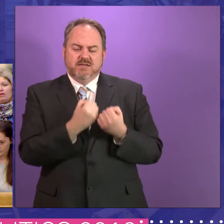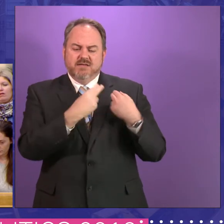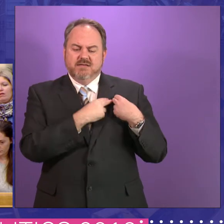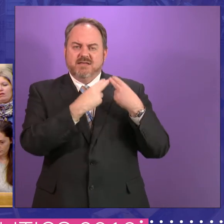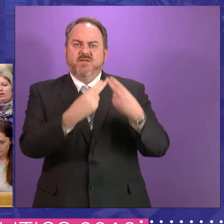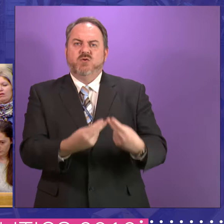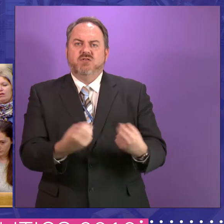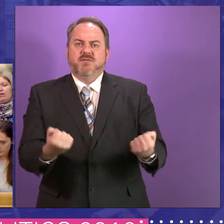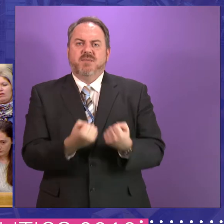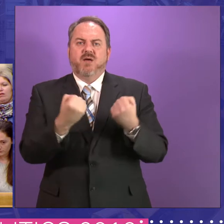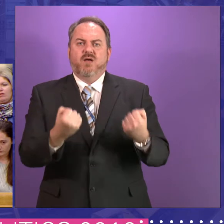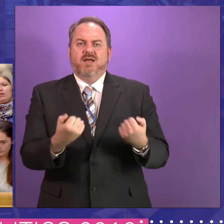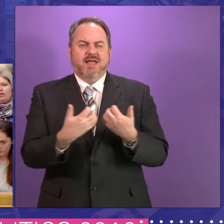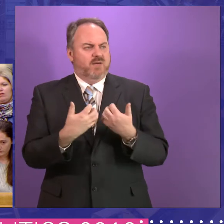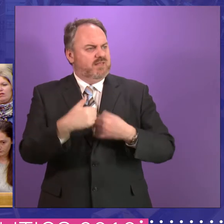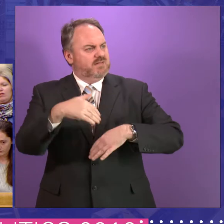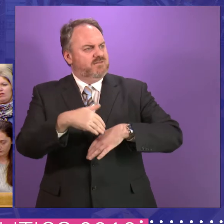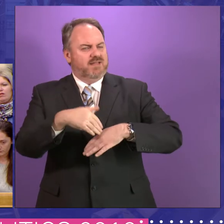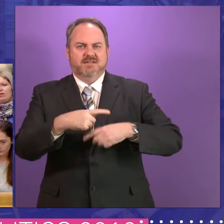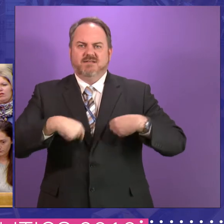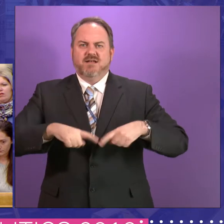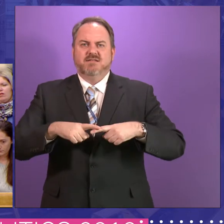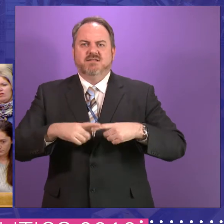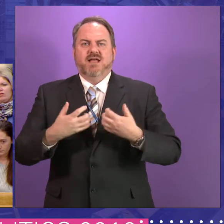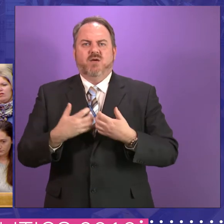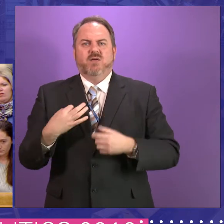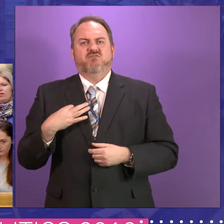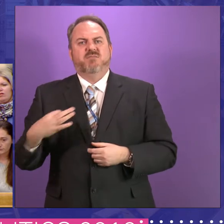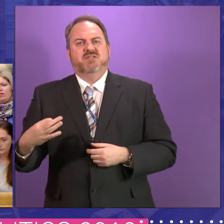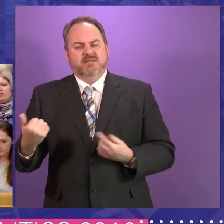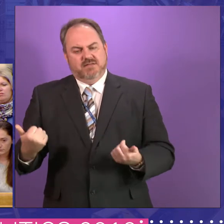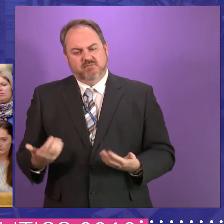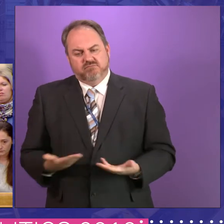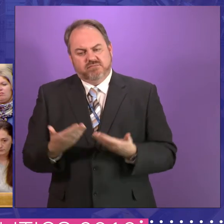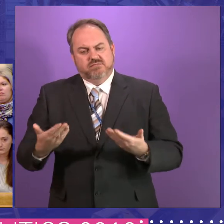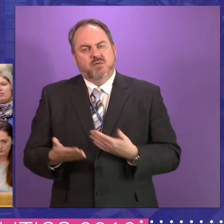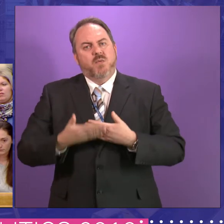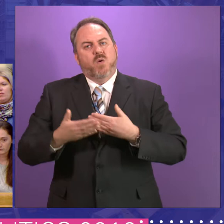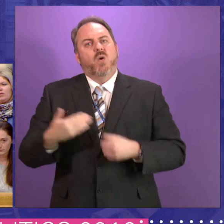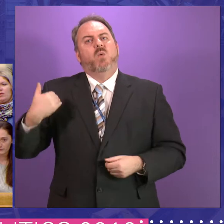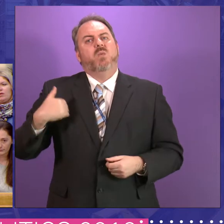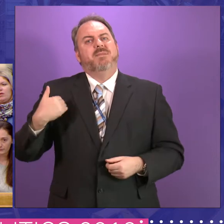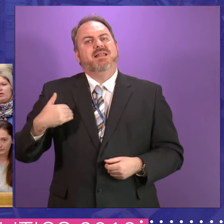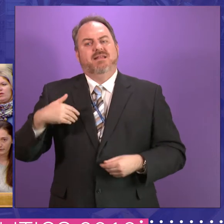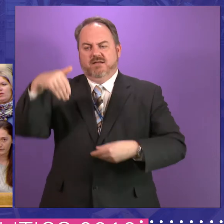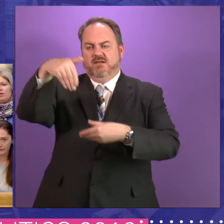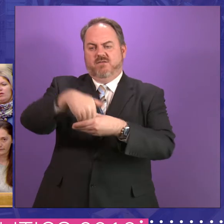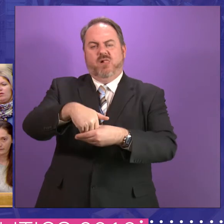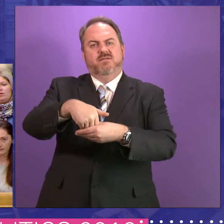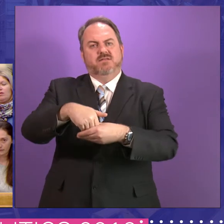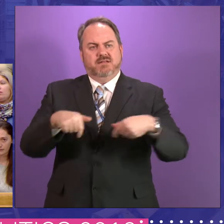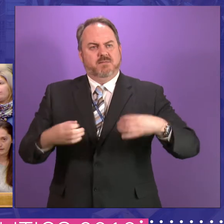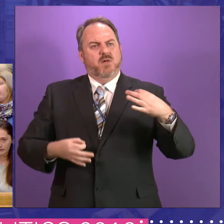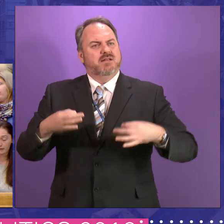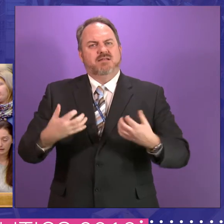establishment of the Parliament has had on the involvement and representation of women in Scottish politics, and perhaps what work is still to be done,